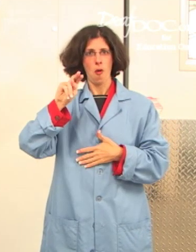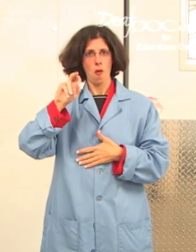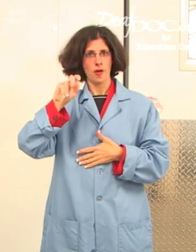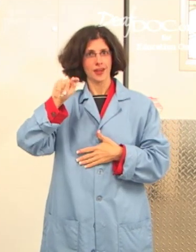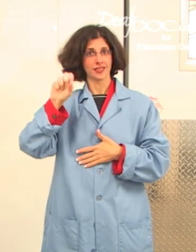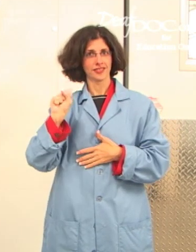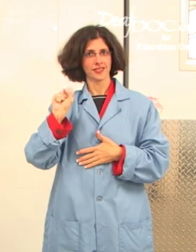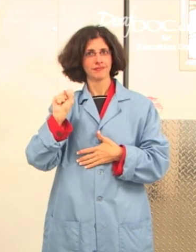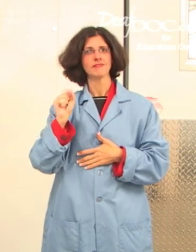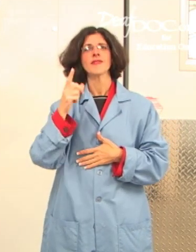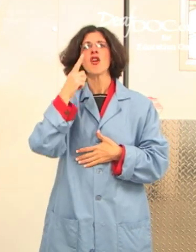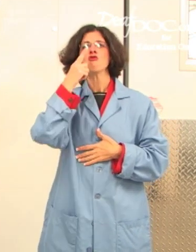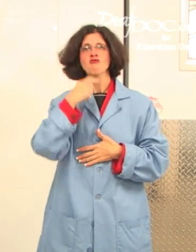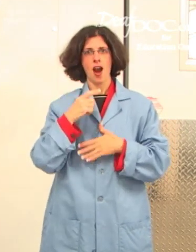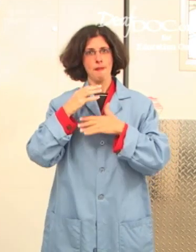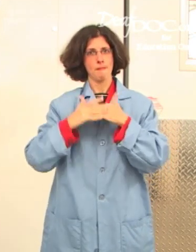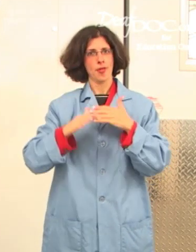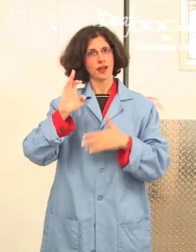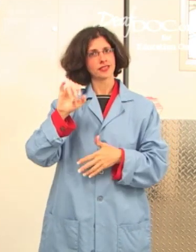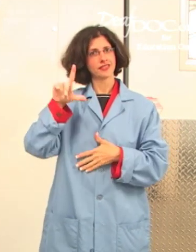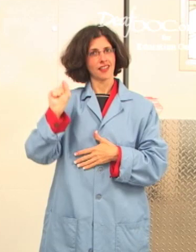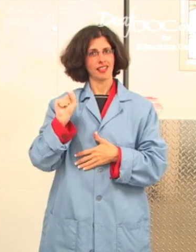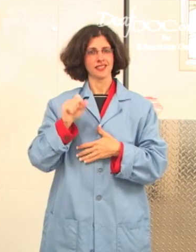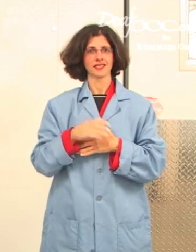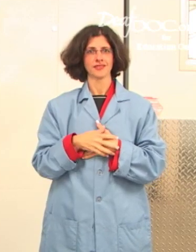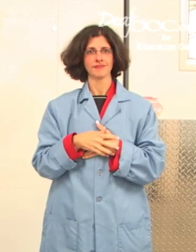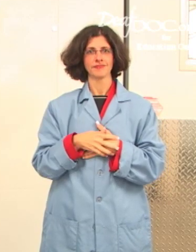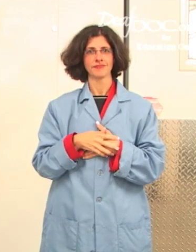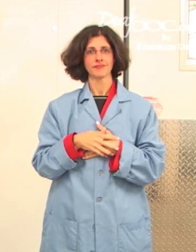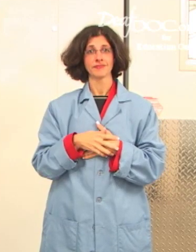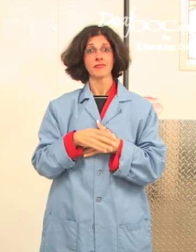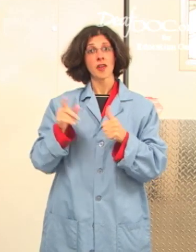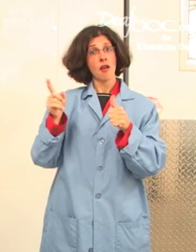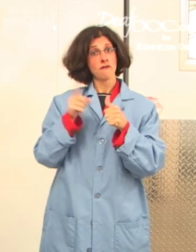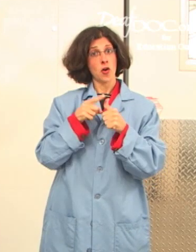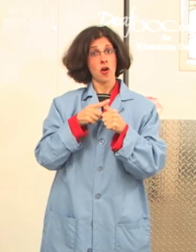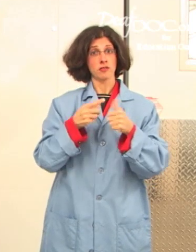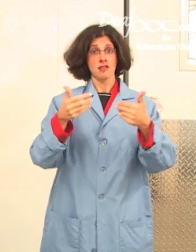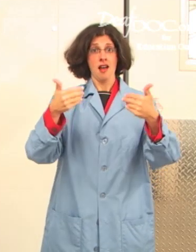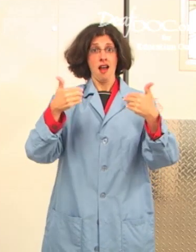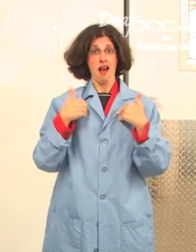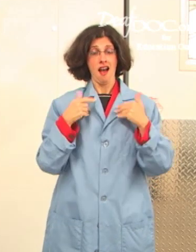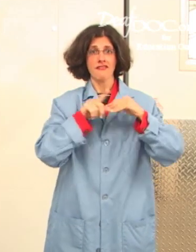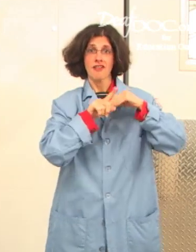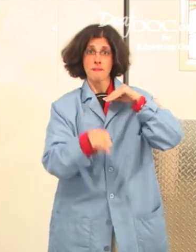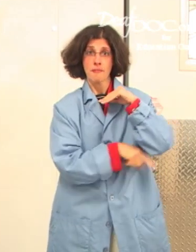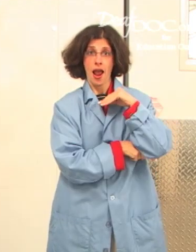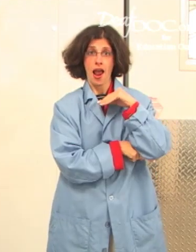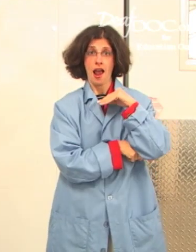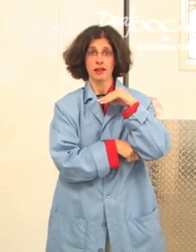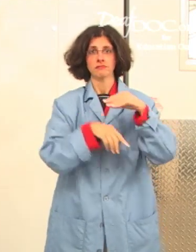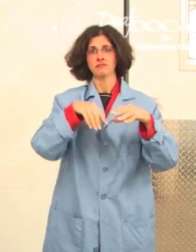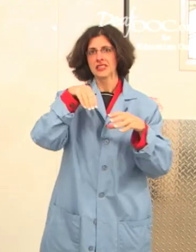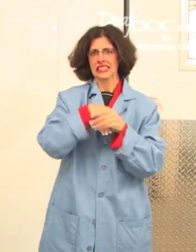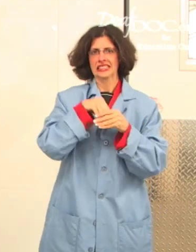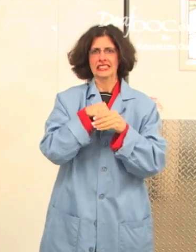components. This one is about red blood cells. Remember you first have a bag with